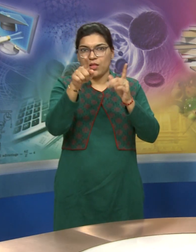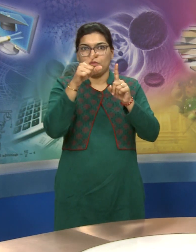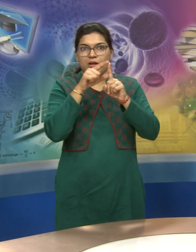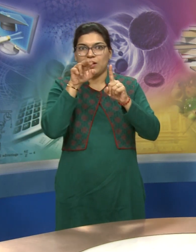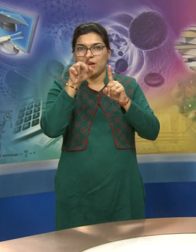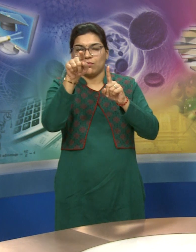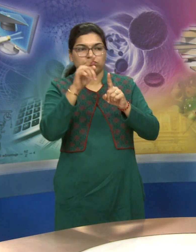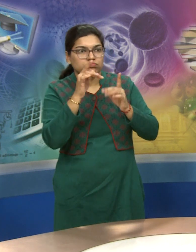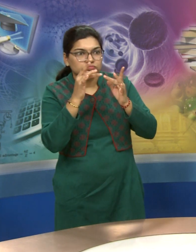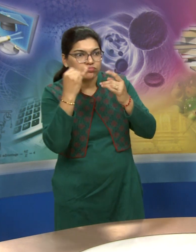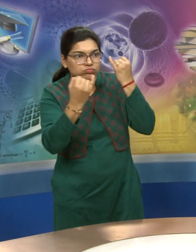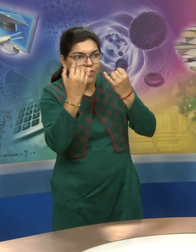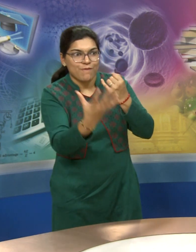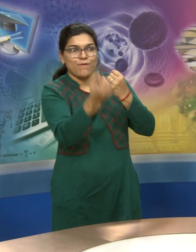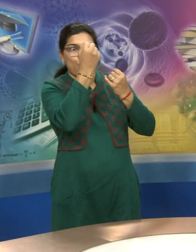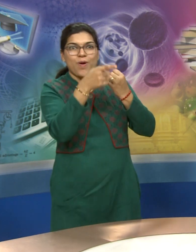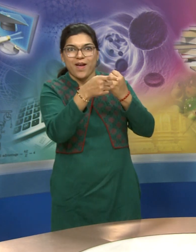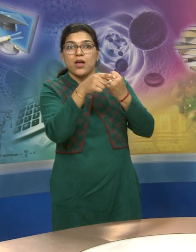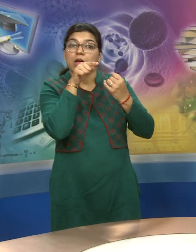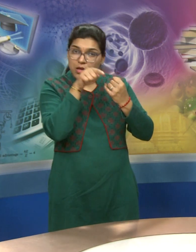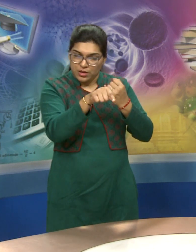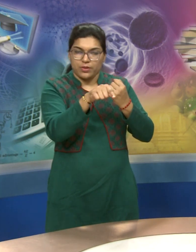example online ISL dictionary